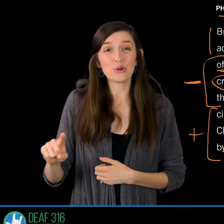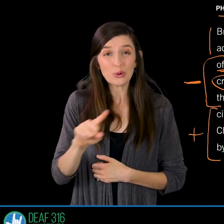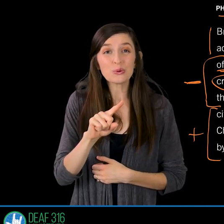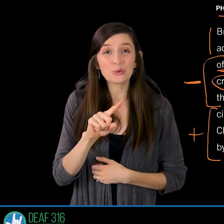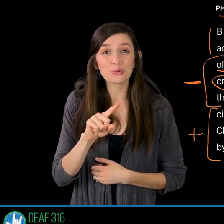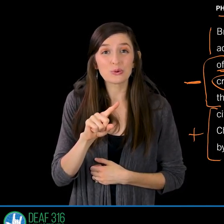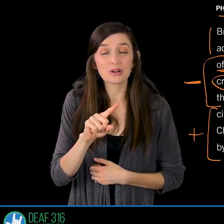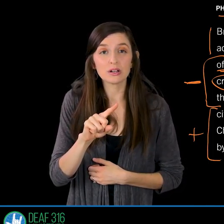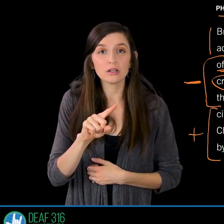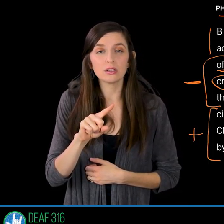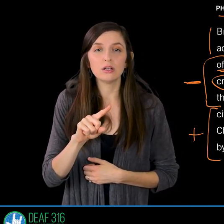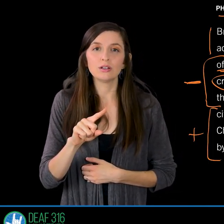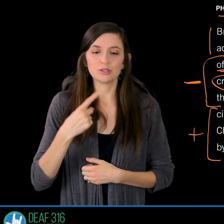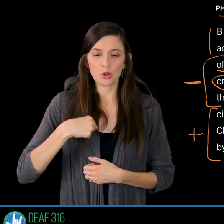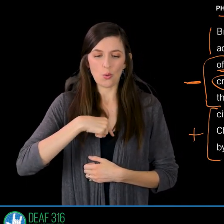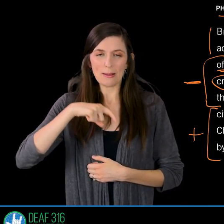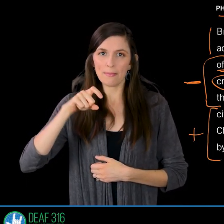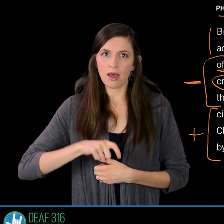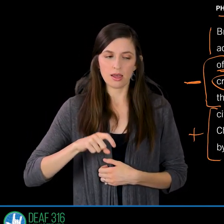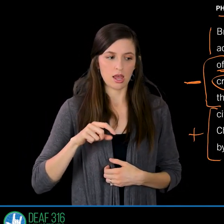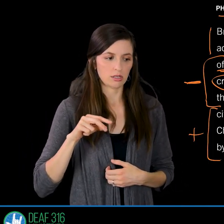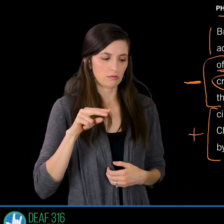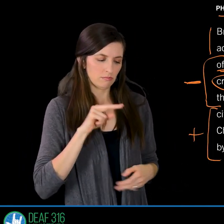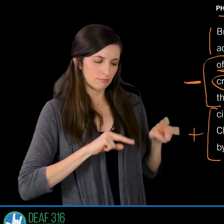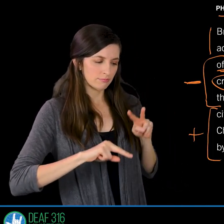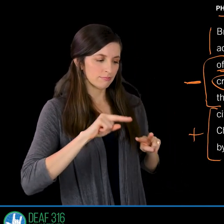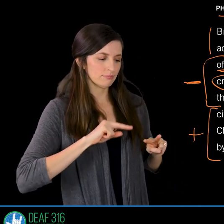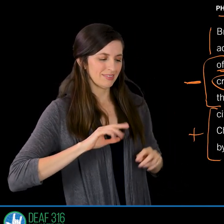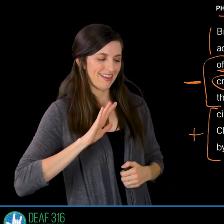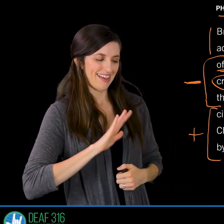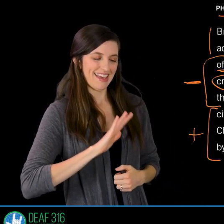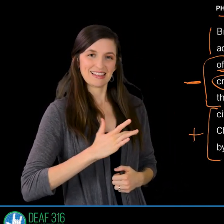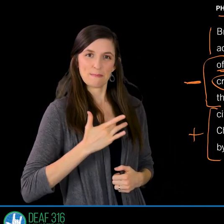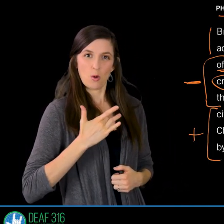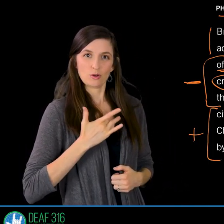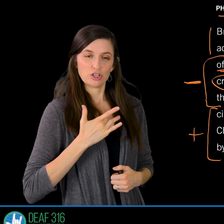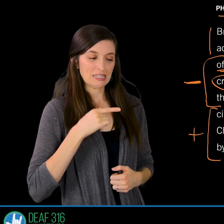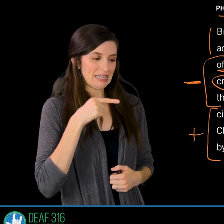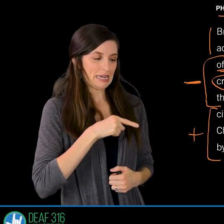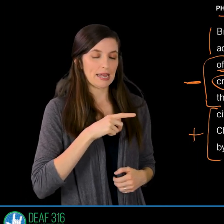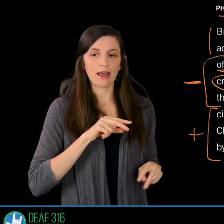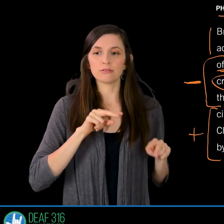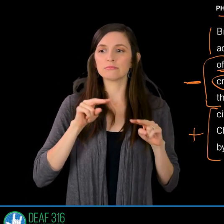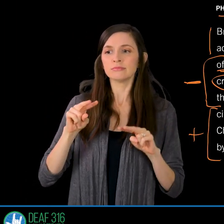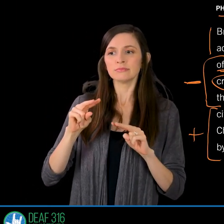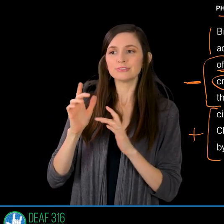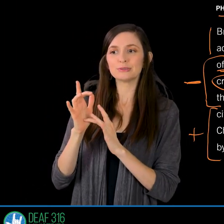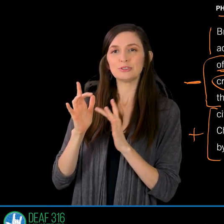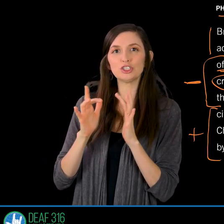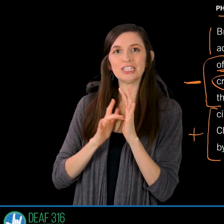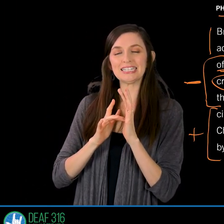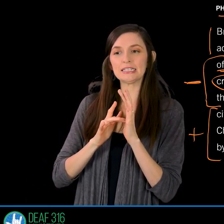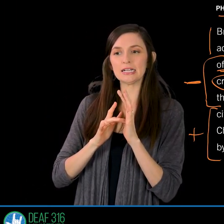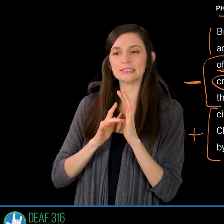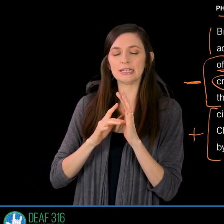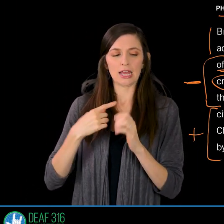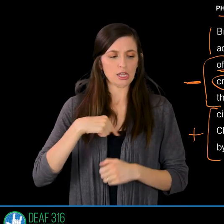let's let's watch Paul's emotions because he has learned well from Christ and we should imitate him here